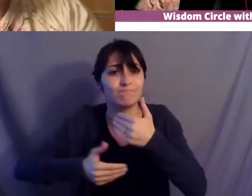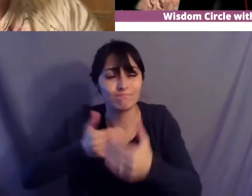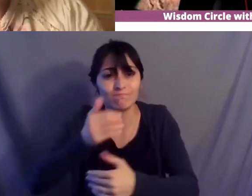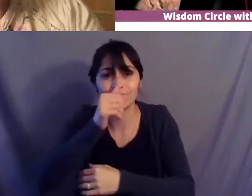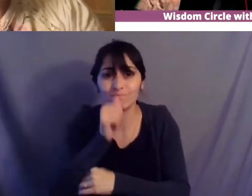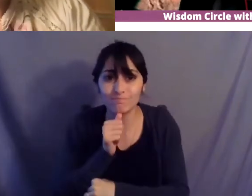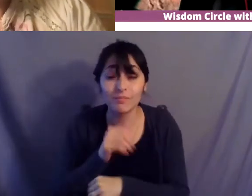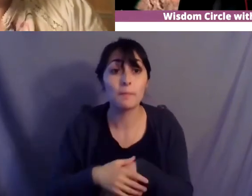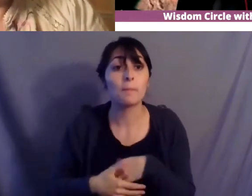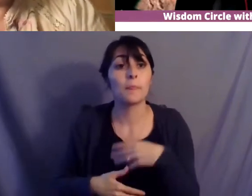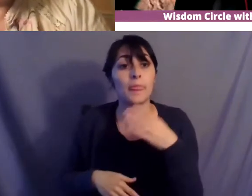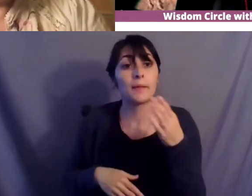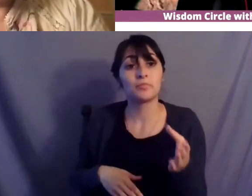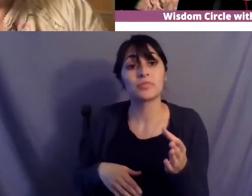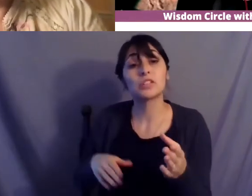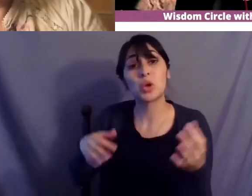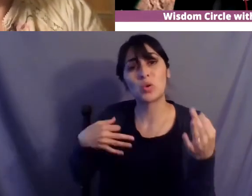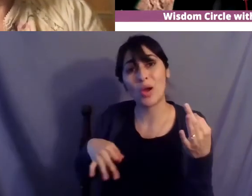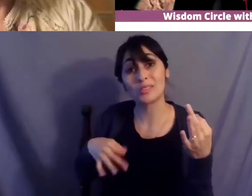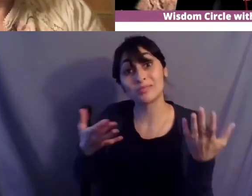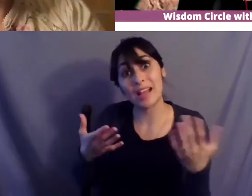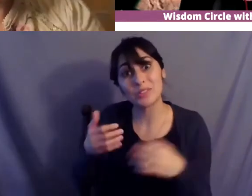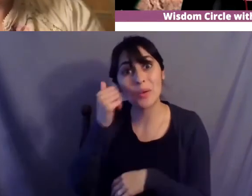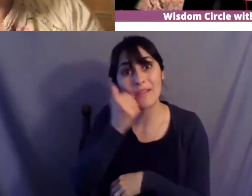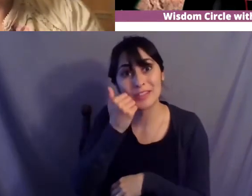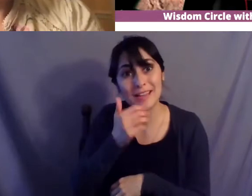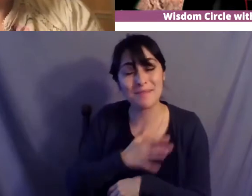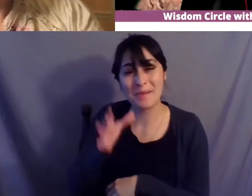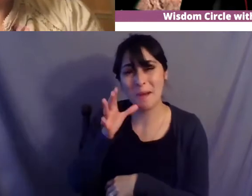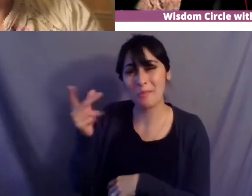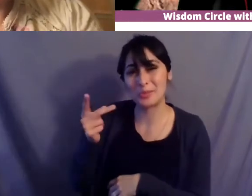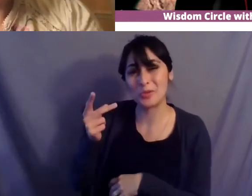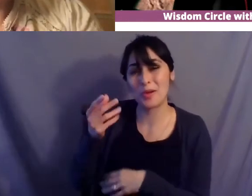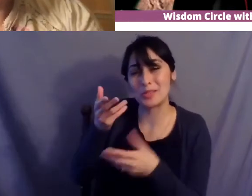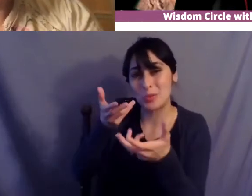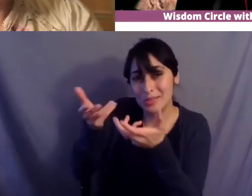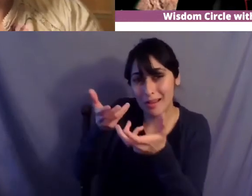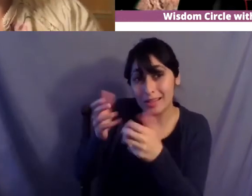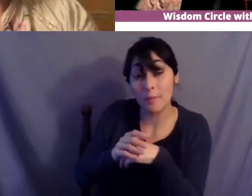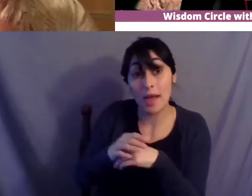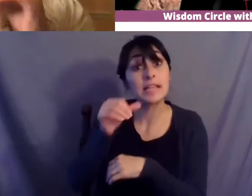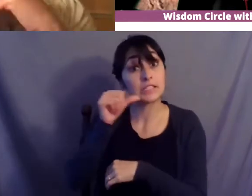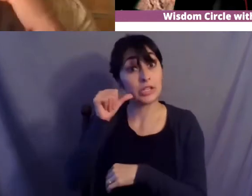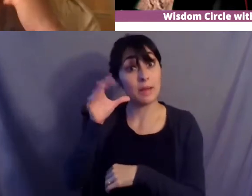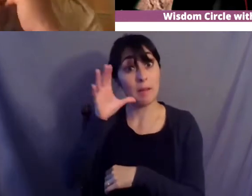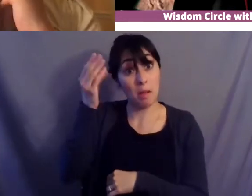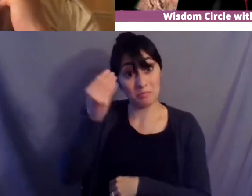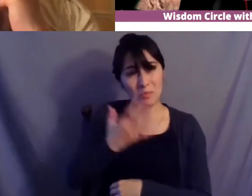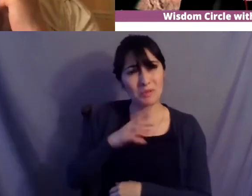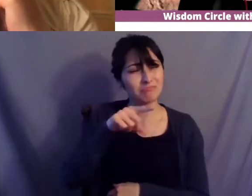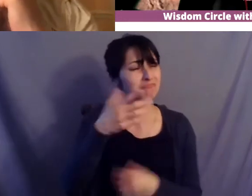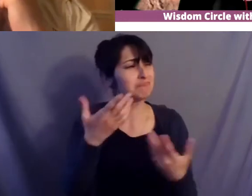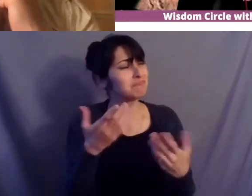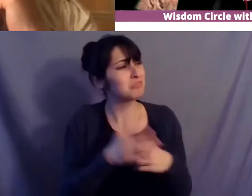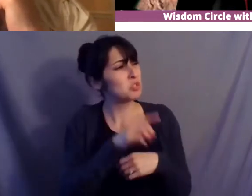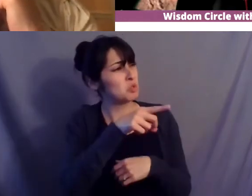i was talking to my mom every day but yesterday in particular and my mom says wow you turned out to be pretty all right you and your